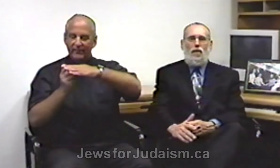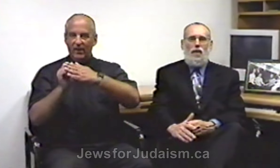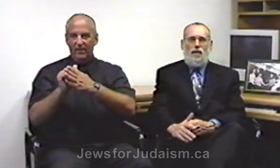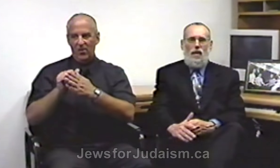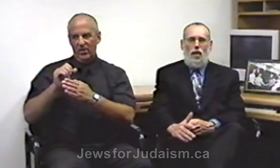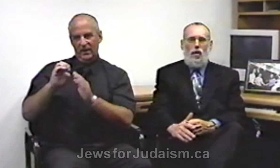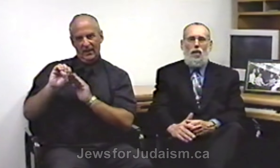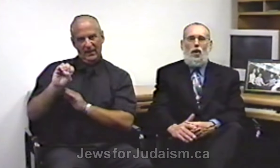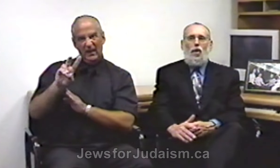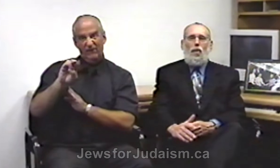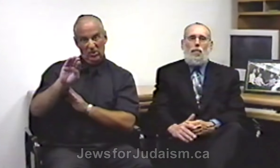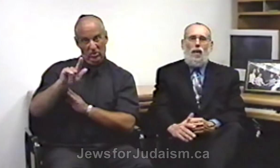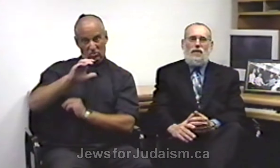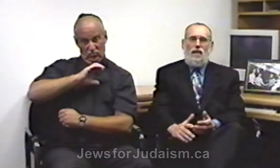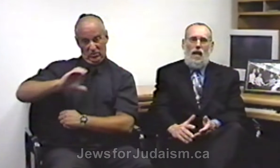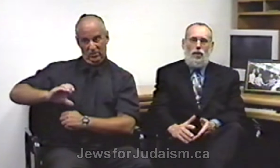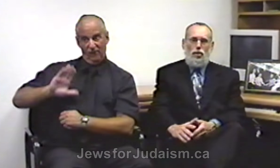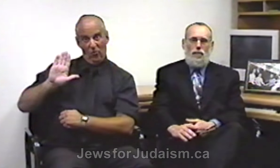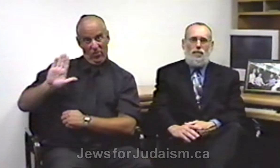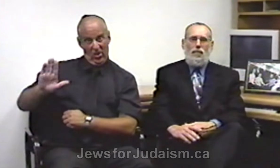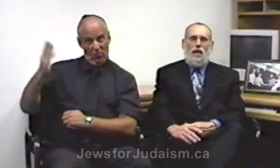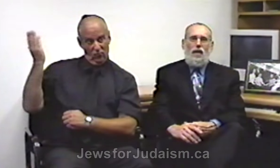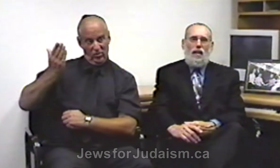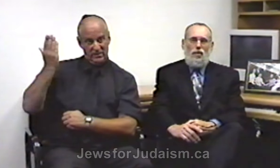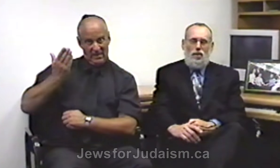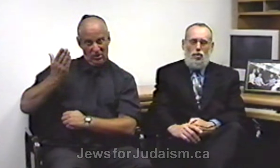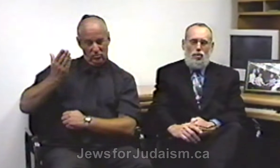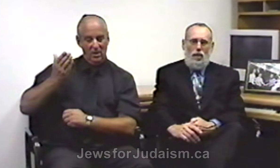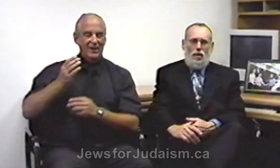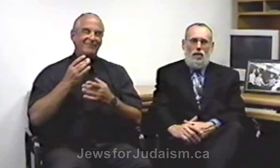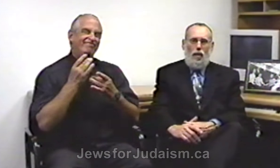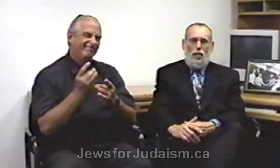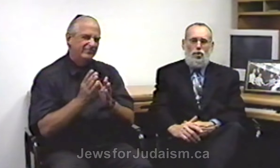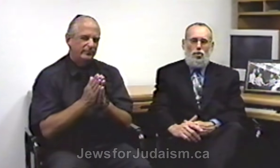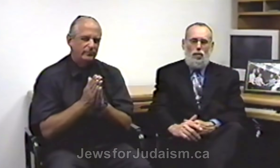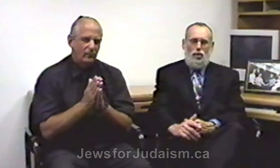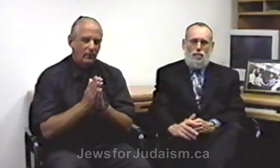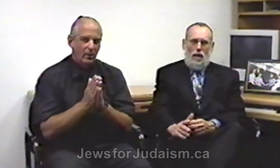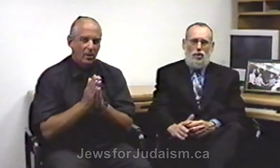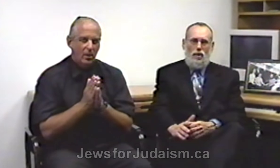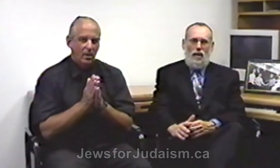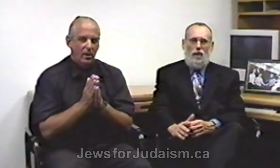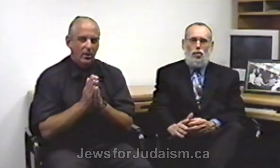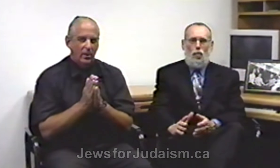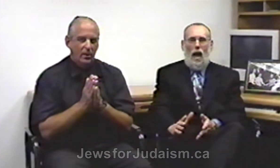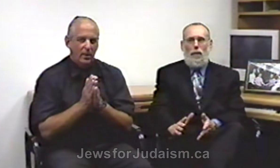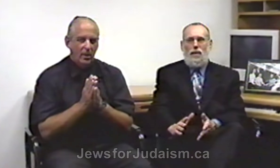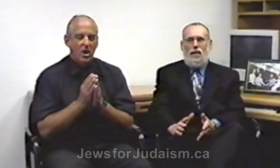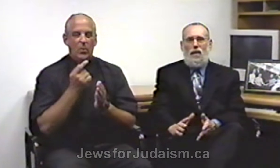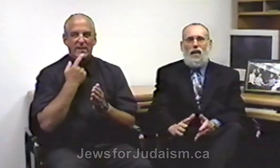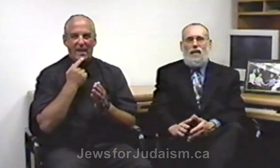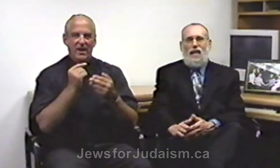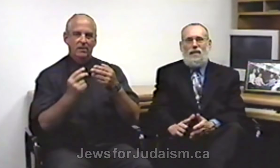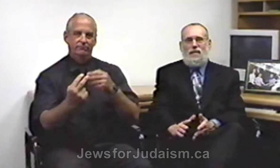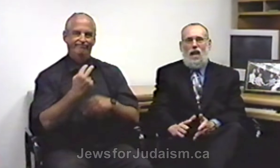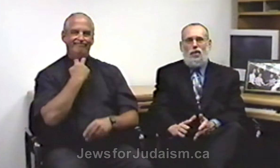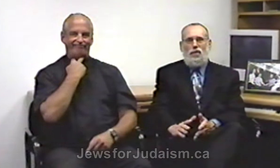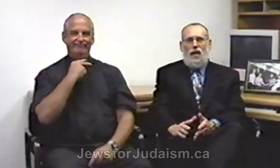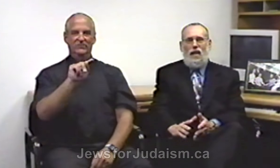their presentation. That's interesting that we're mentioning a trap. That sounds like